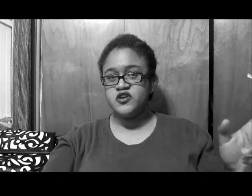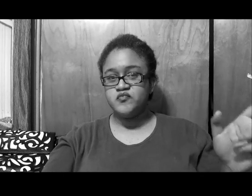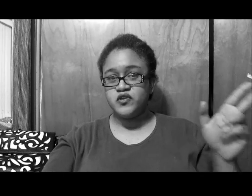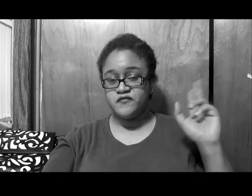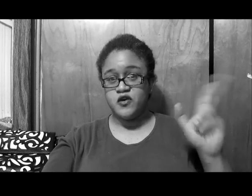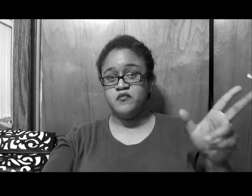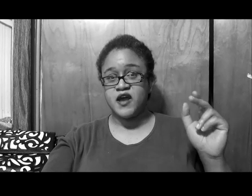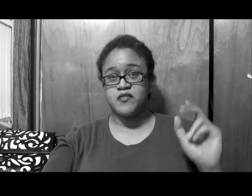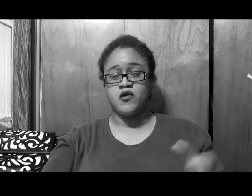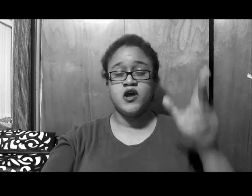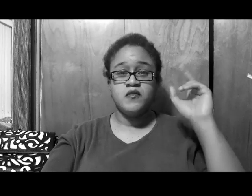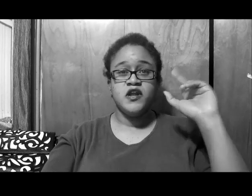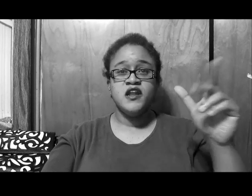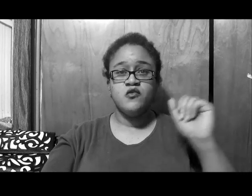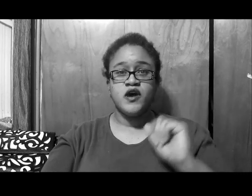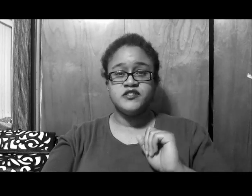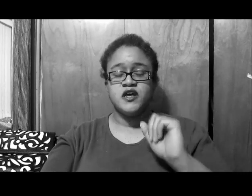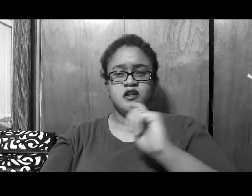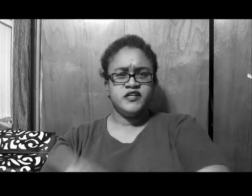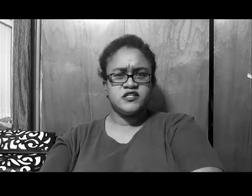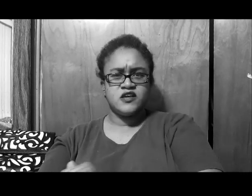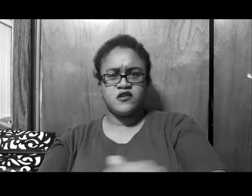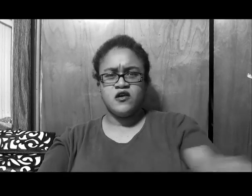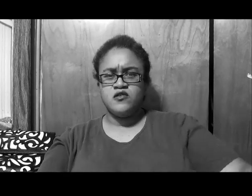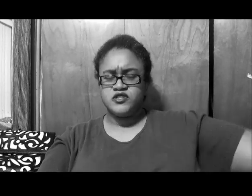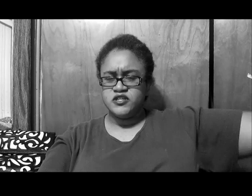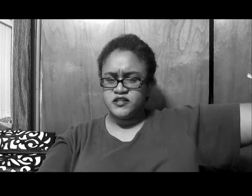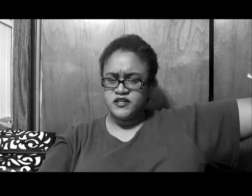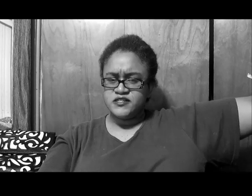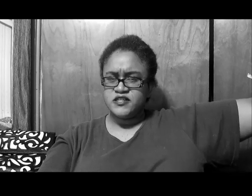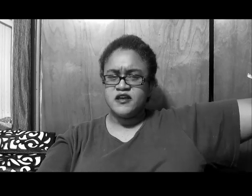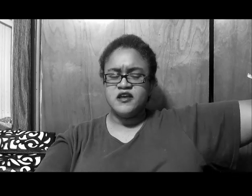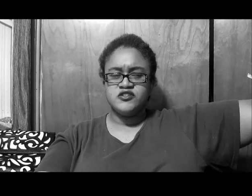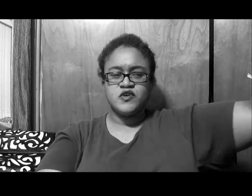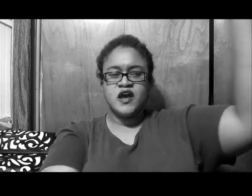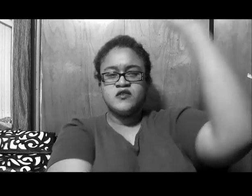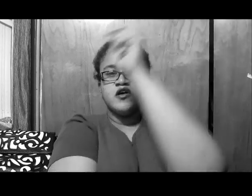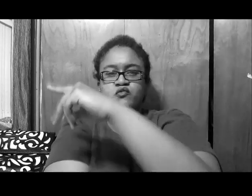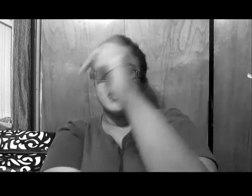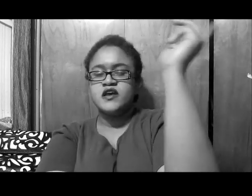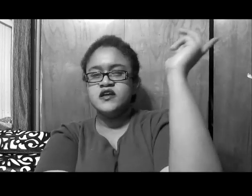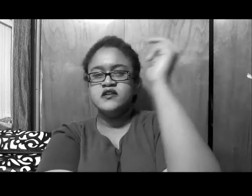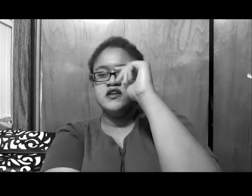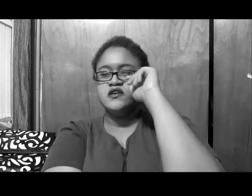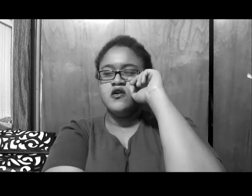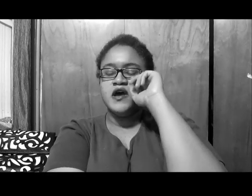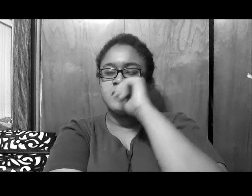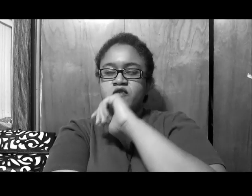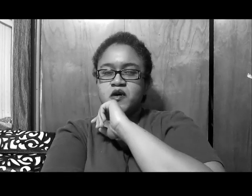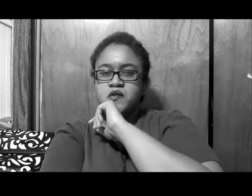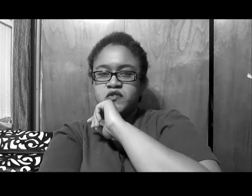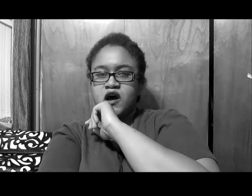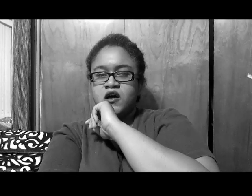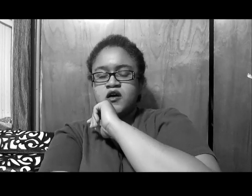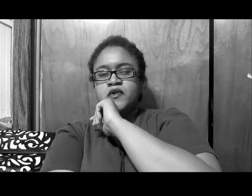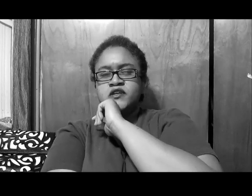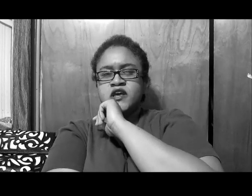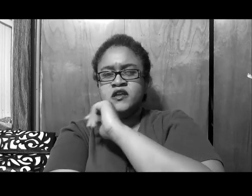a year plan for her backbone, but anyways, let's go to this thing here, so, got the Marlowe, we got Kenya, Nene, go back, blah, blah, blah, blah, but Kenya,